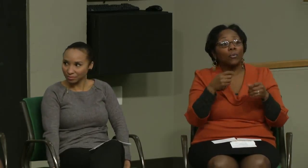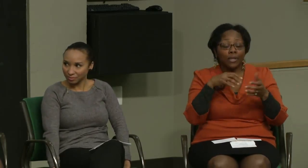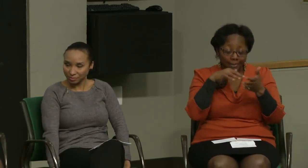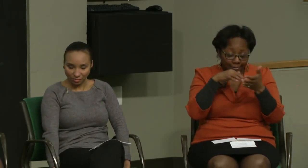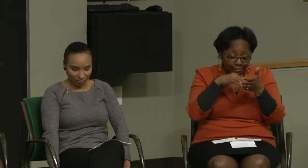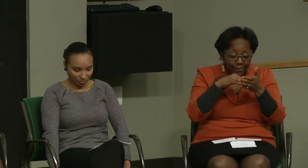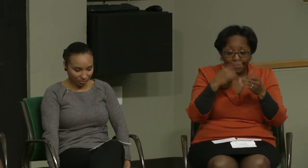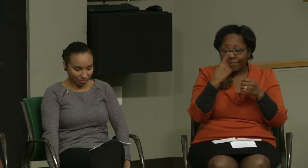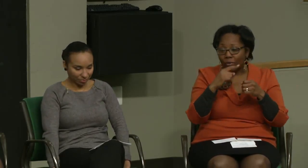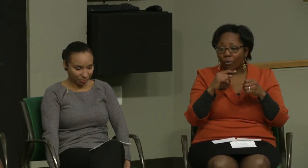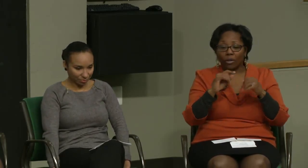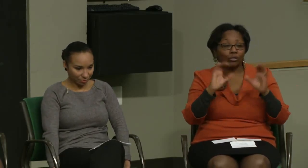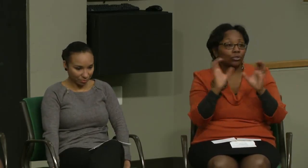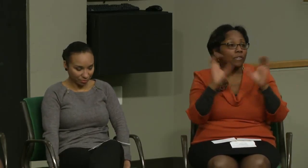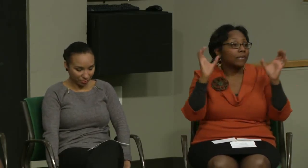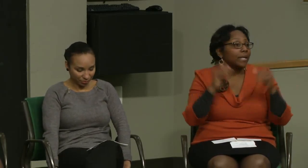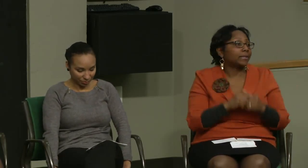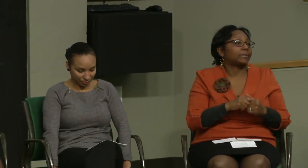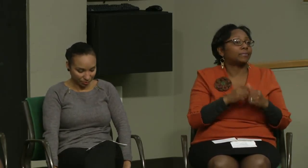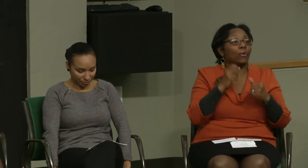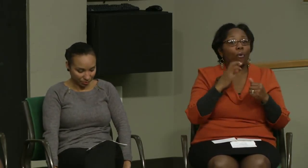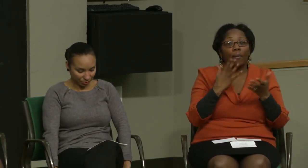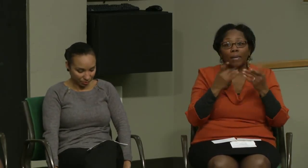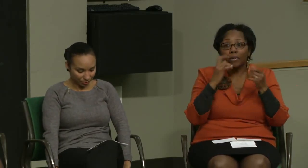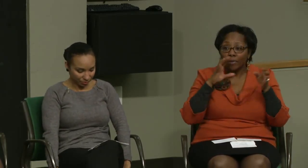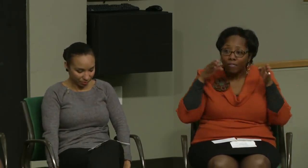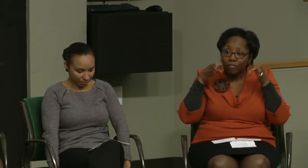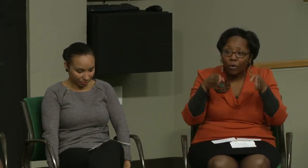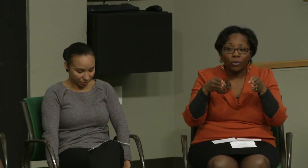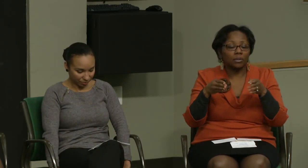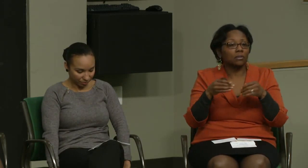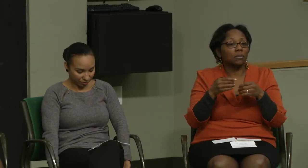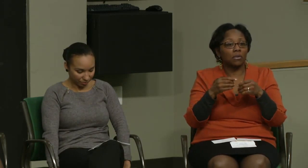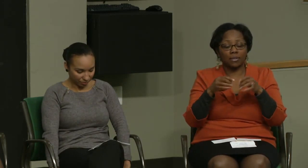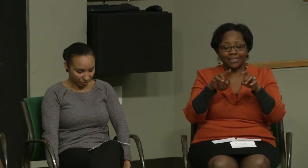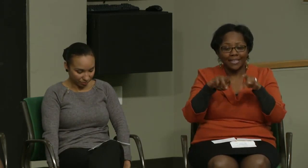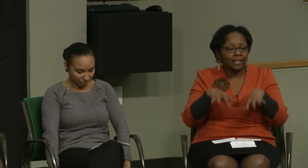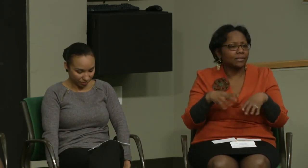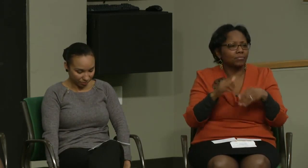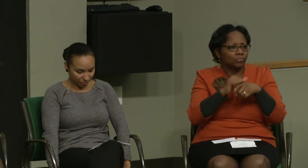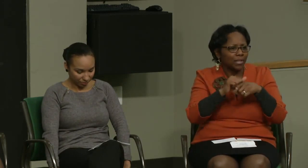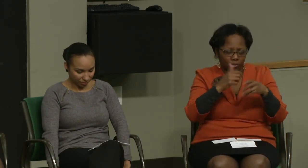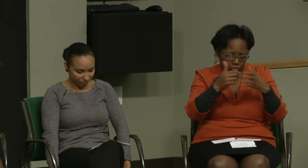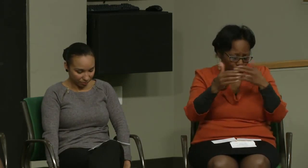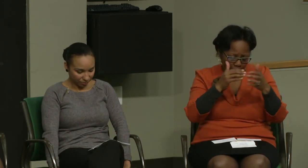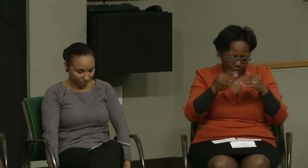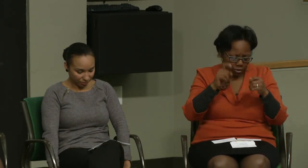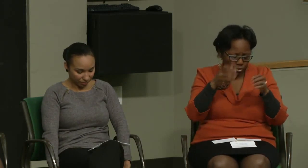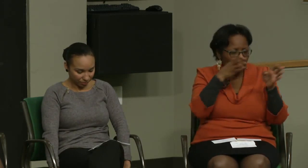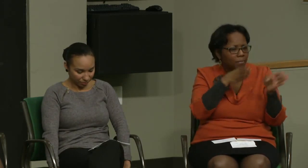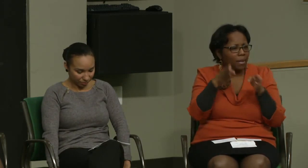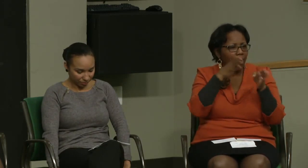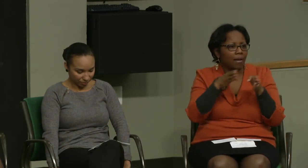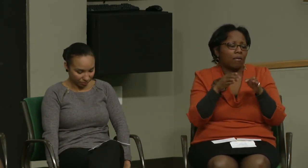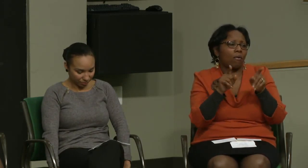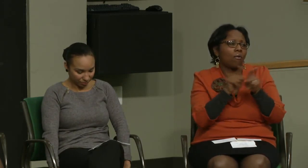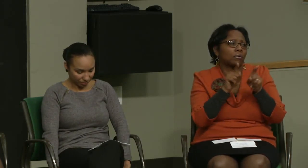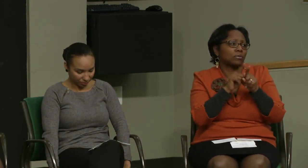have unidentified goals. You want to think through it and be very specific about what it is that you want to do. You want to practice for an exam or get